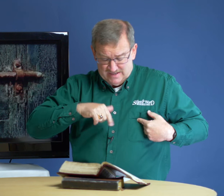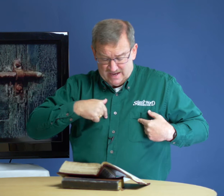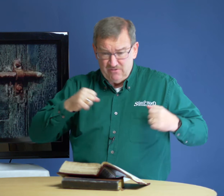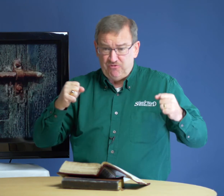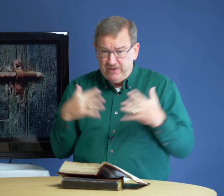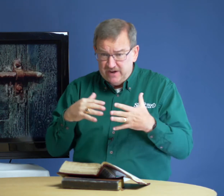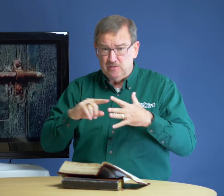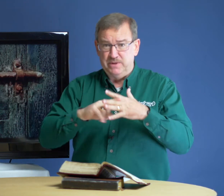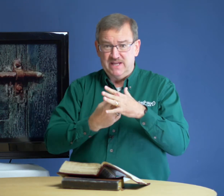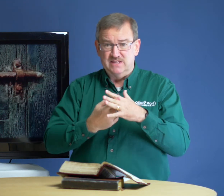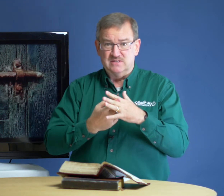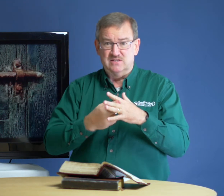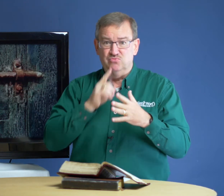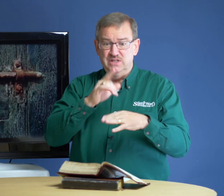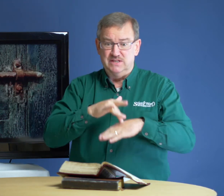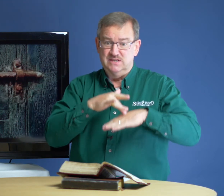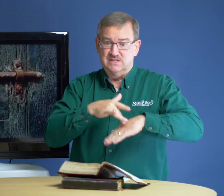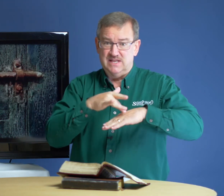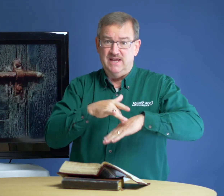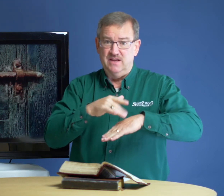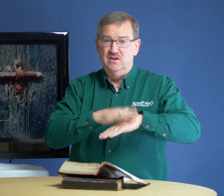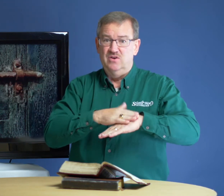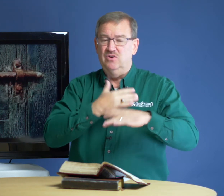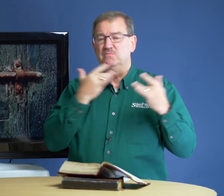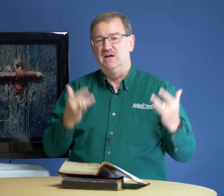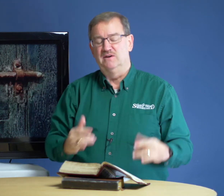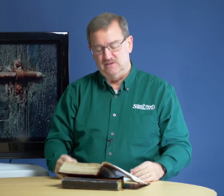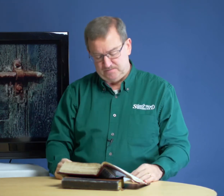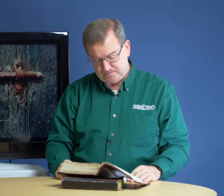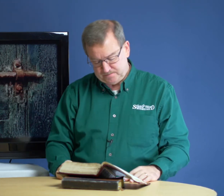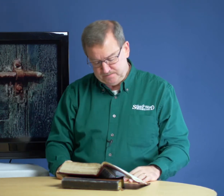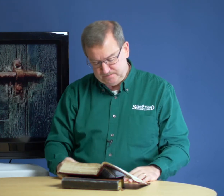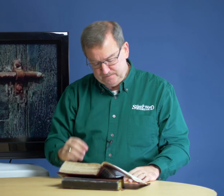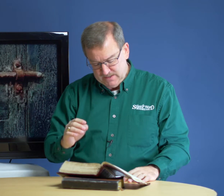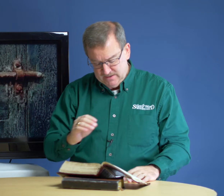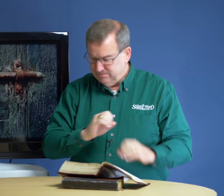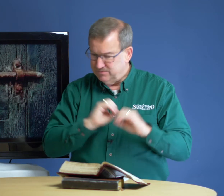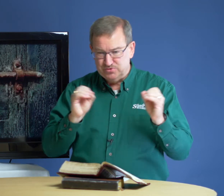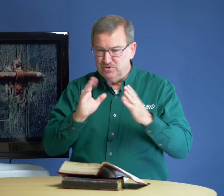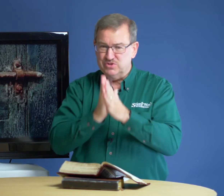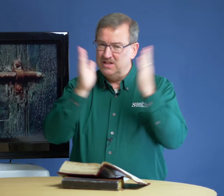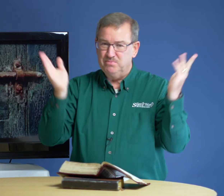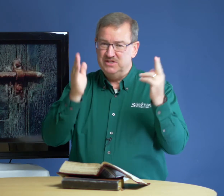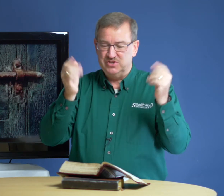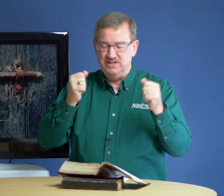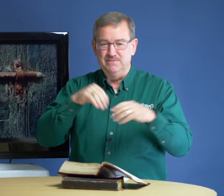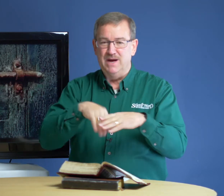And fear begins to really stay on my heart. There's no celebration in my